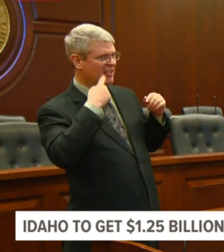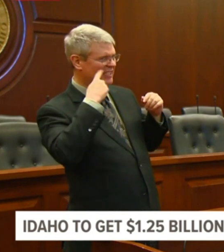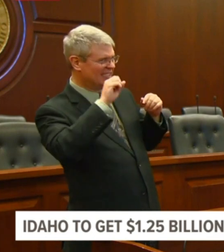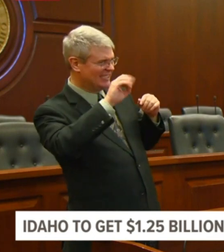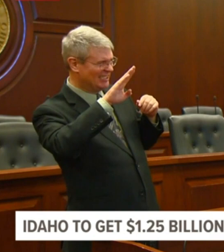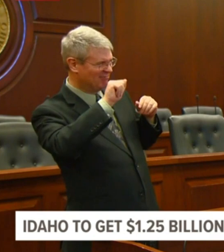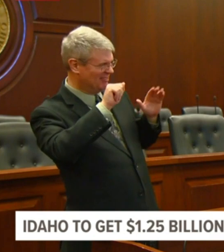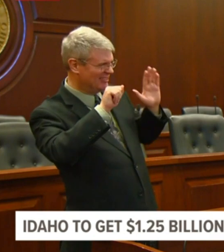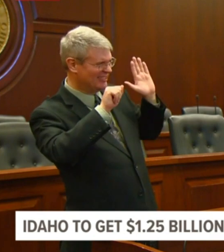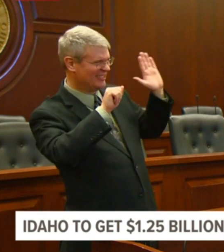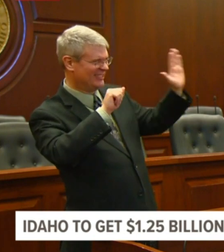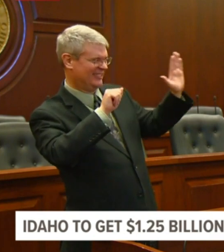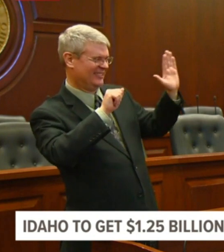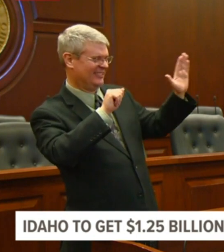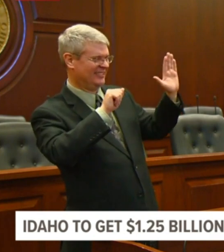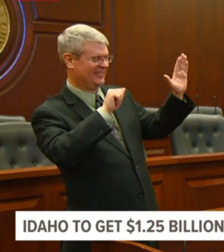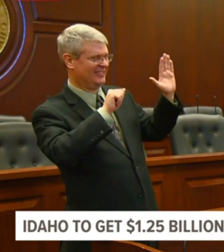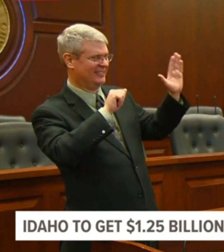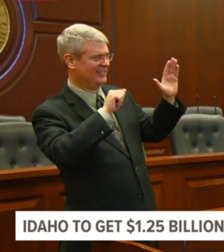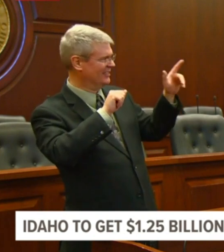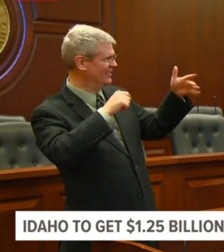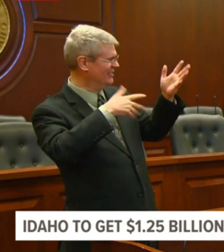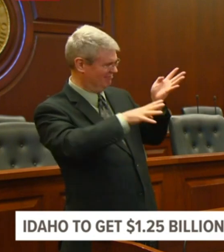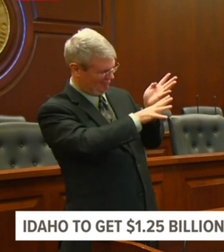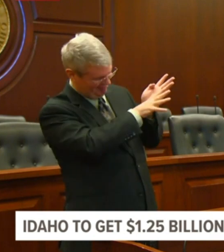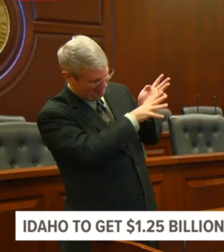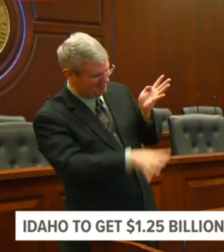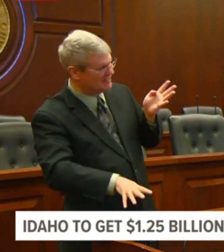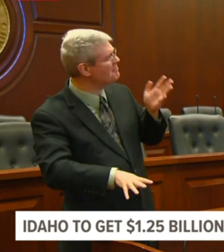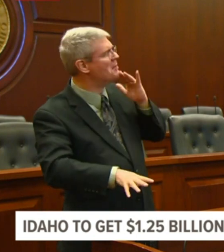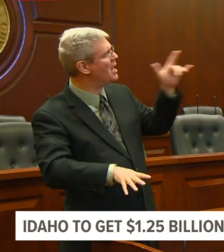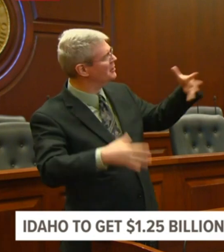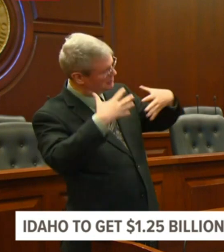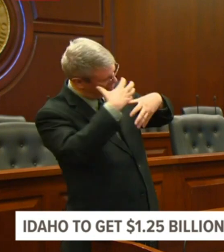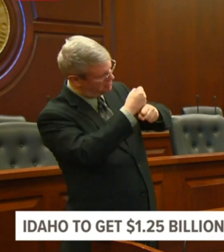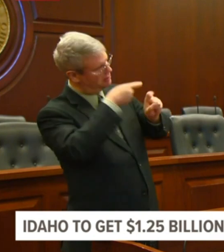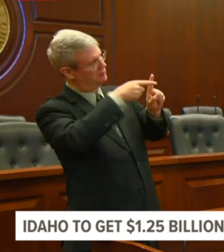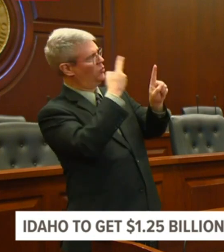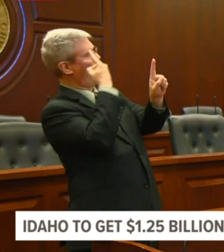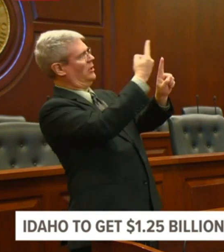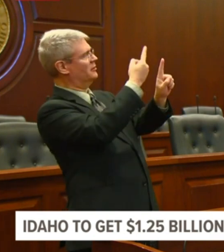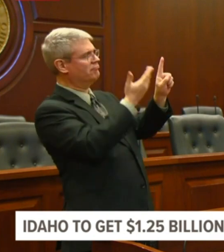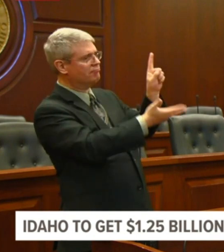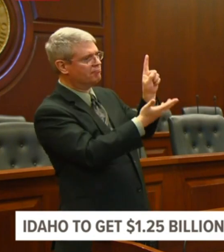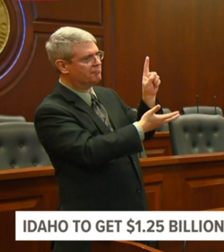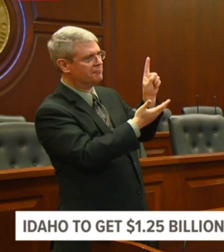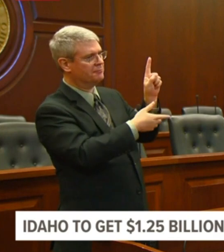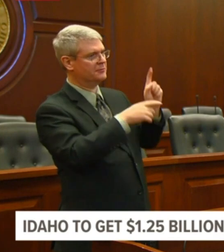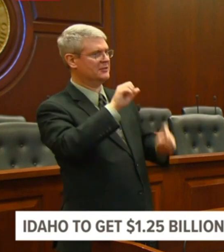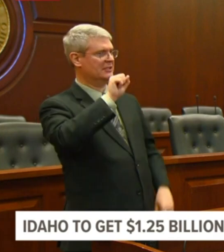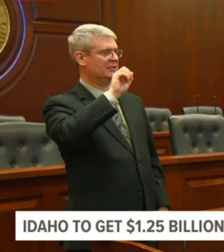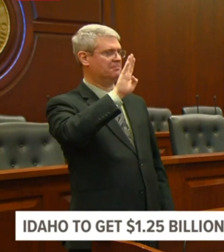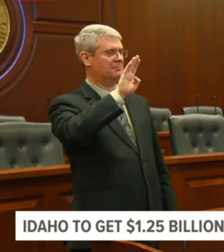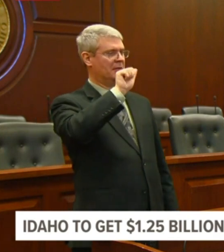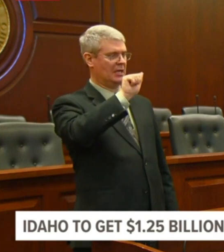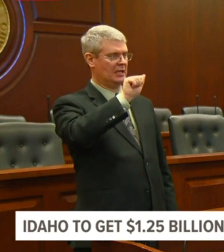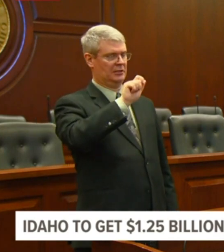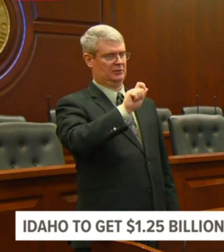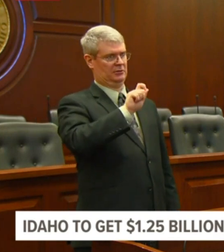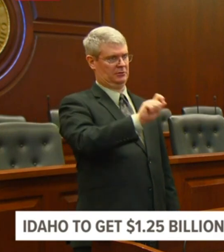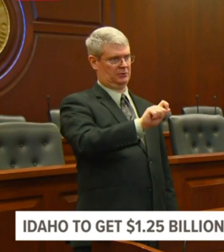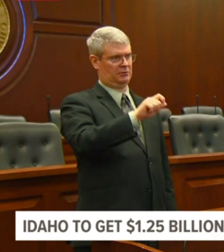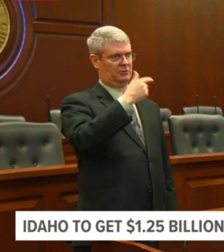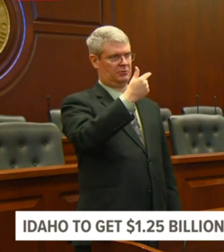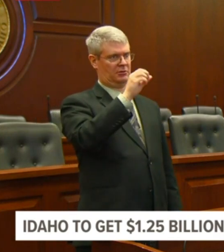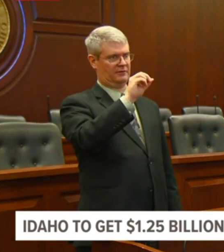one central one, Jeremy? Go to SBA.gov forward slash updates. You'll receive email updates on